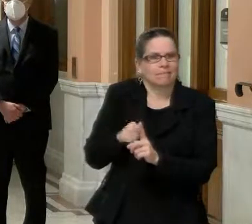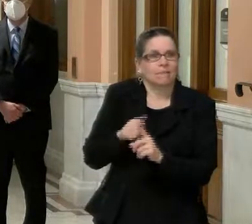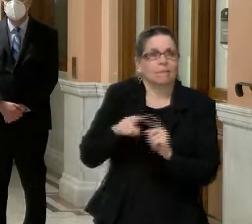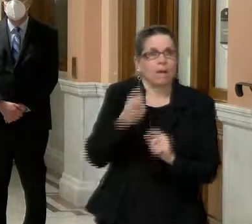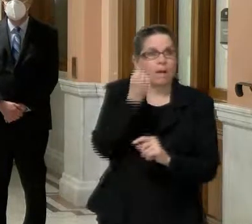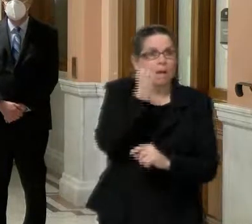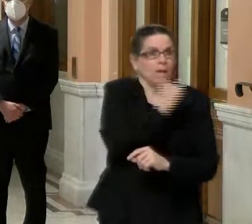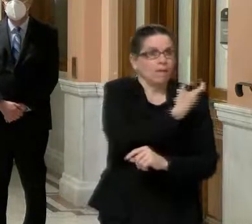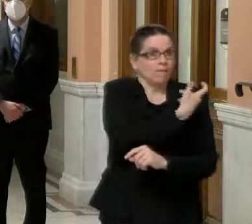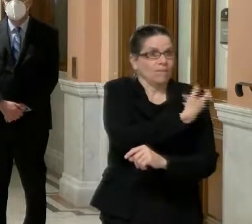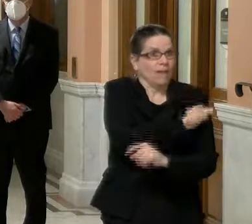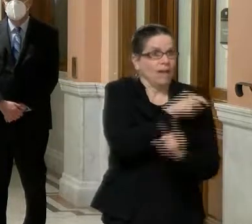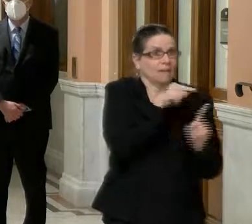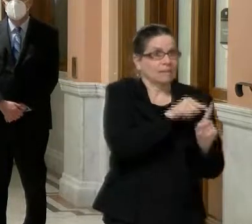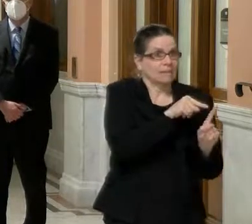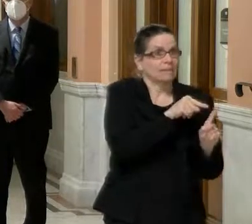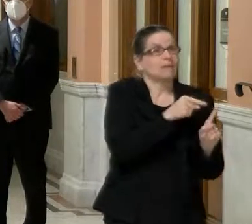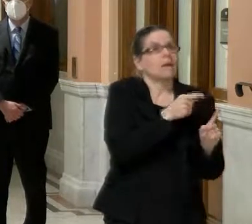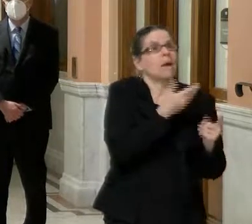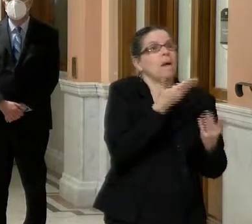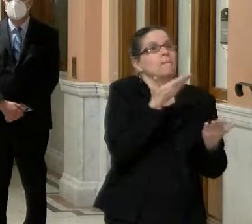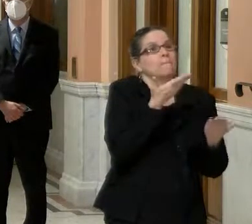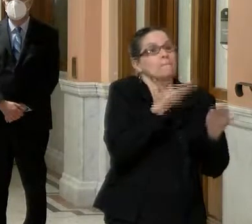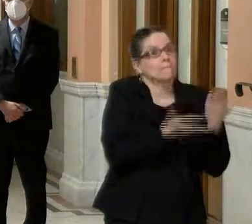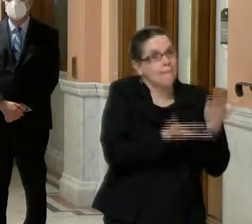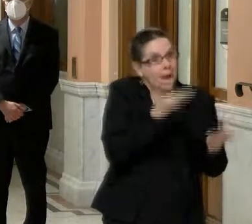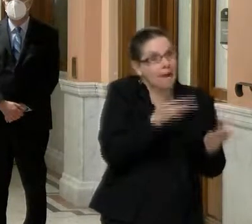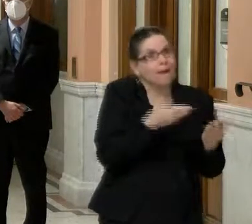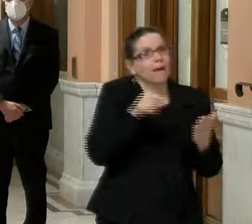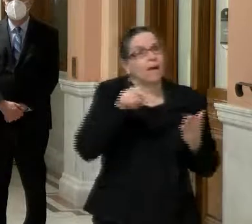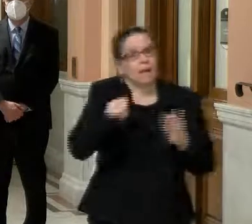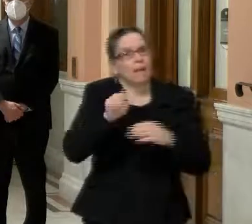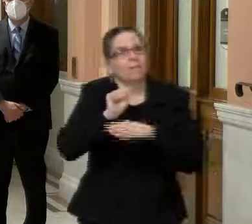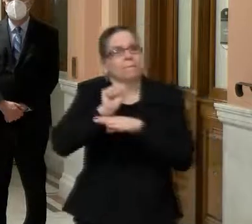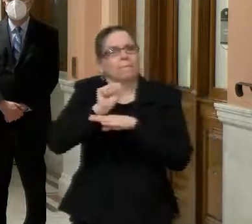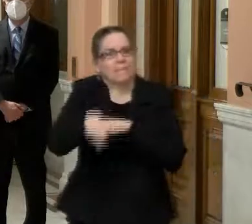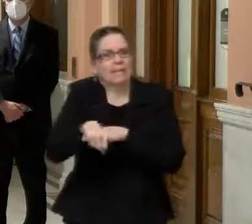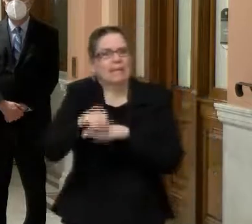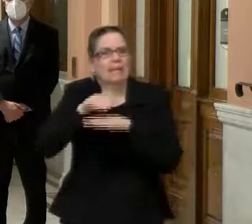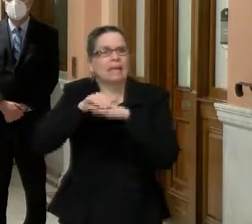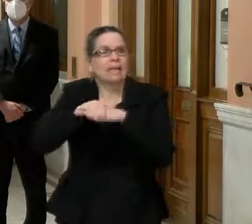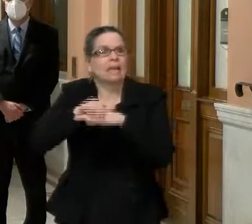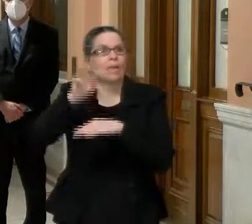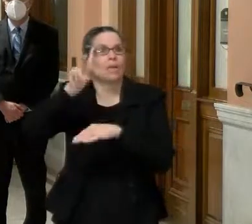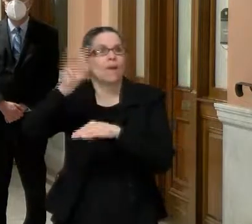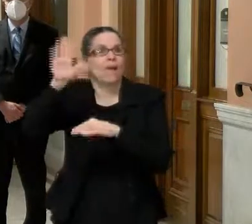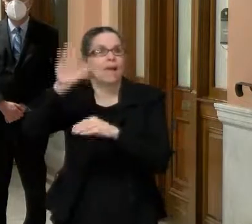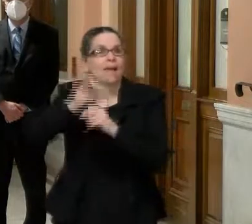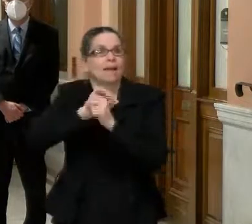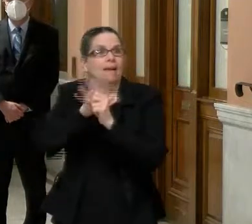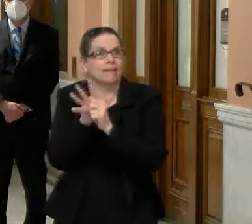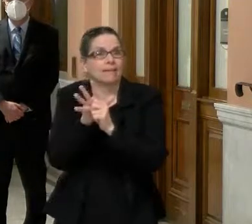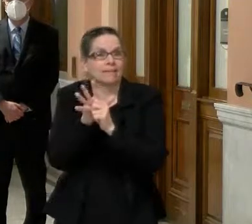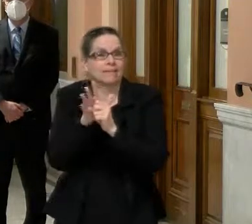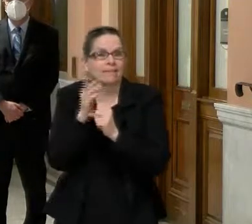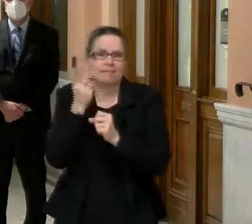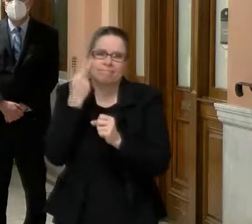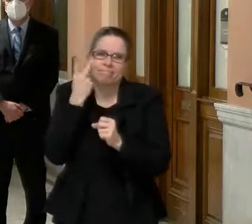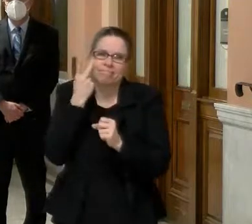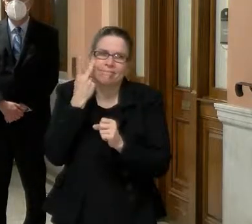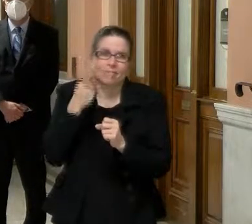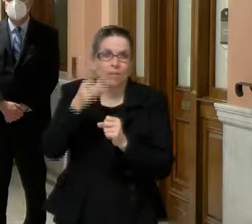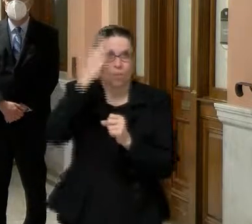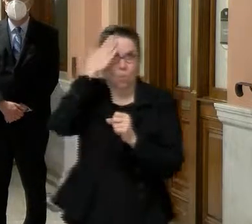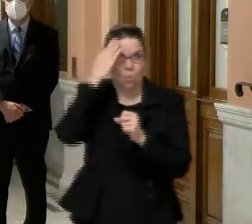be effective against this new strain that the new strain has the same spike protein structure that the old strain does.